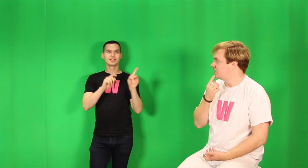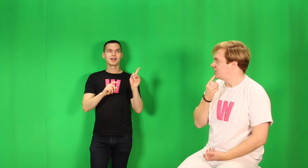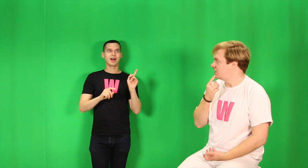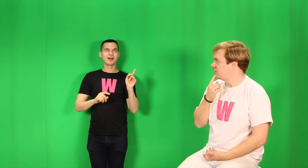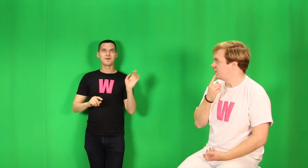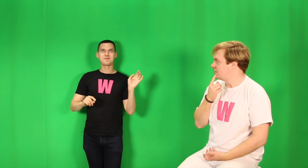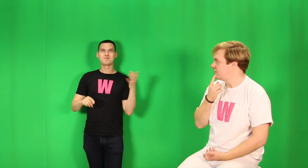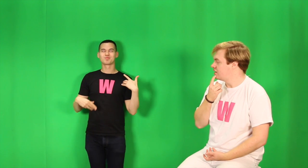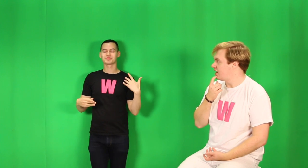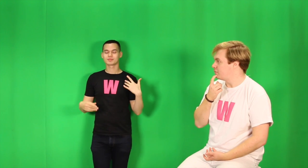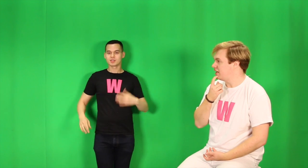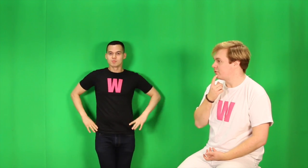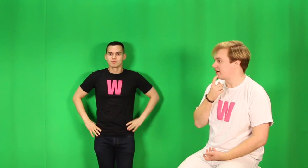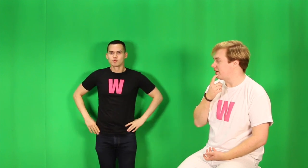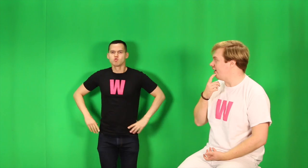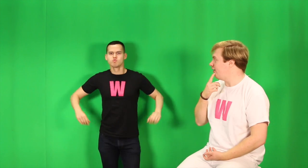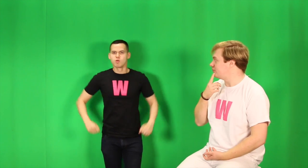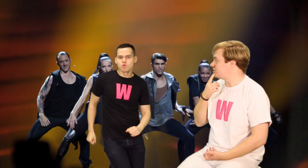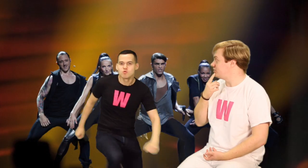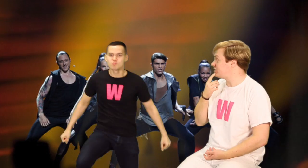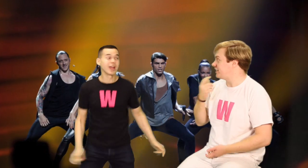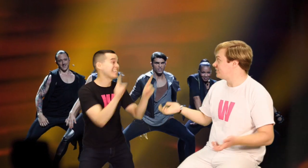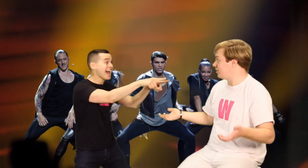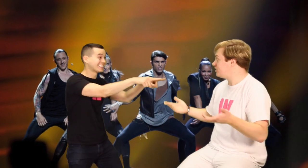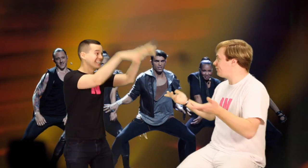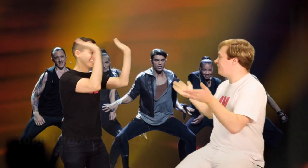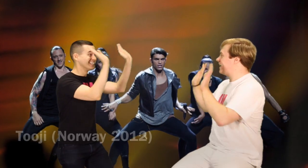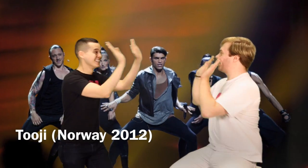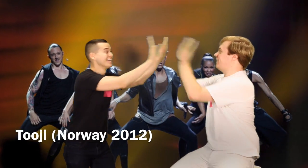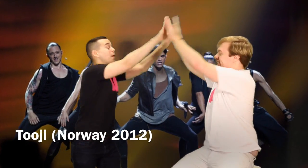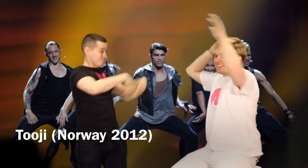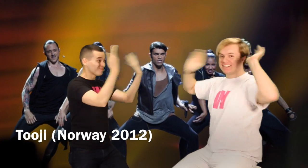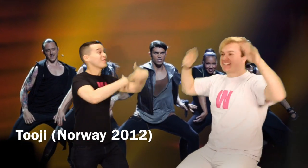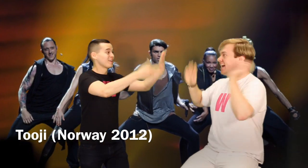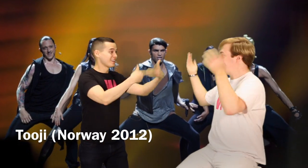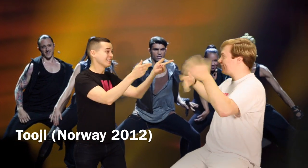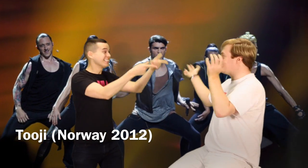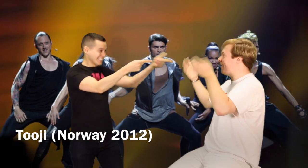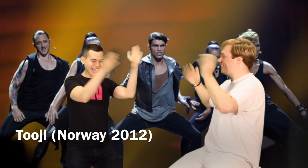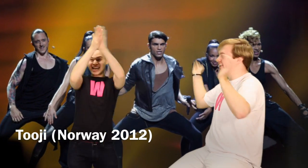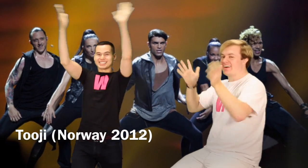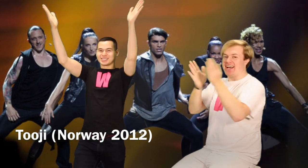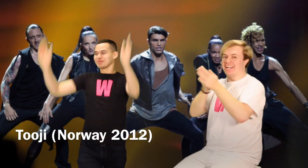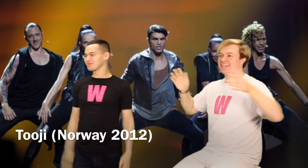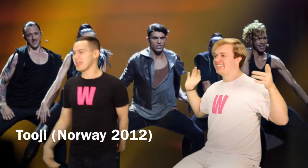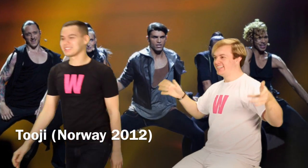Um, um, a man that will make up, oh, 2G, 2G will make up, stay, 2012, go away. Yes.